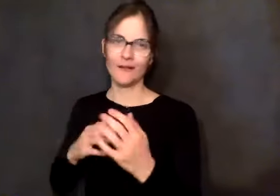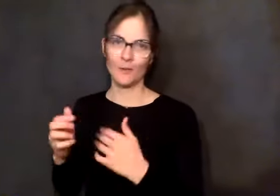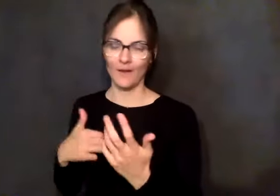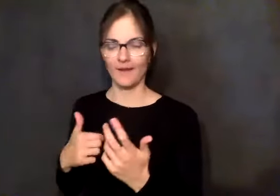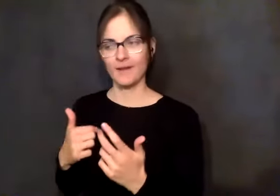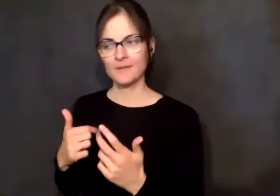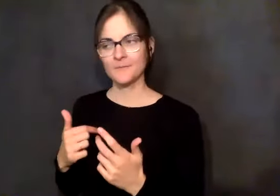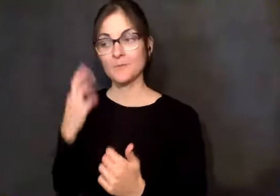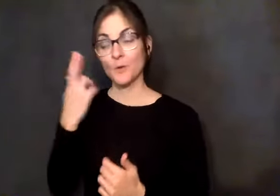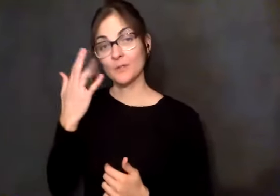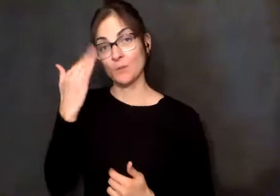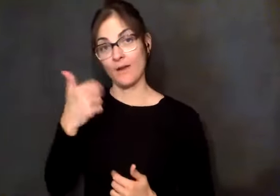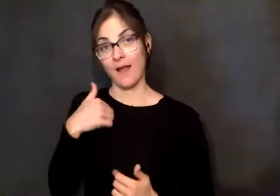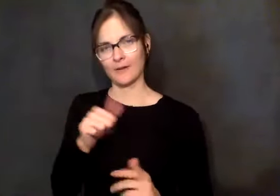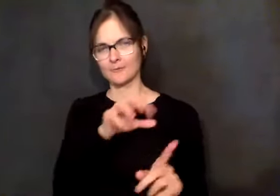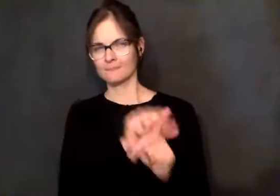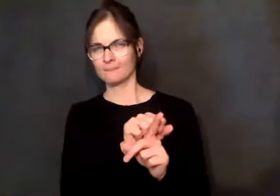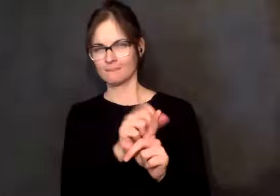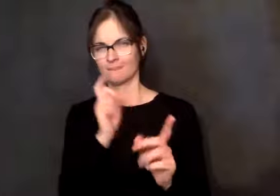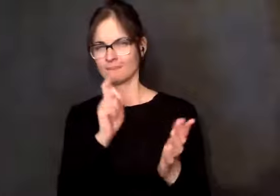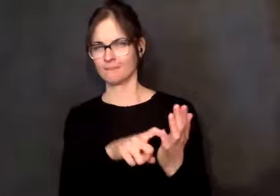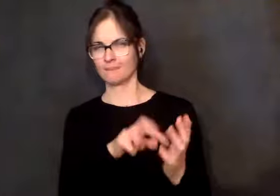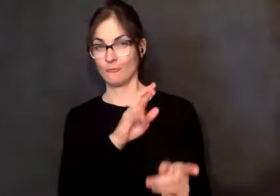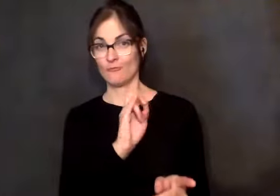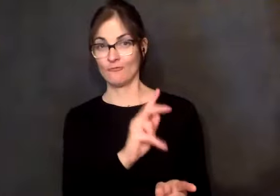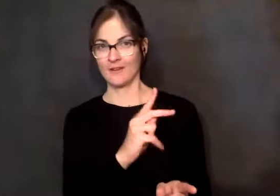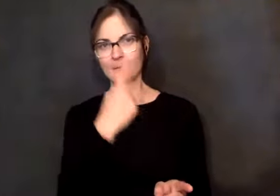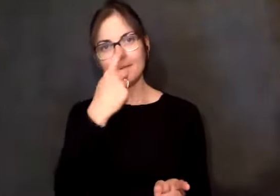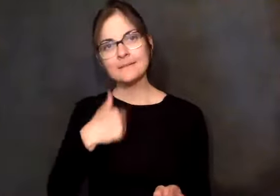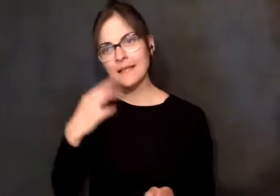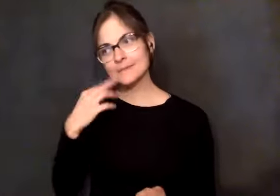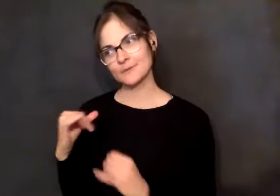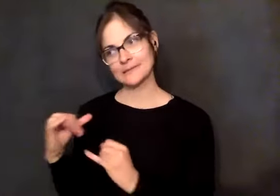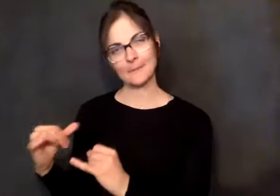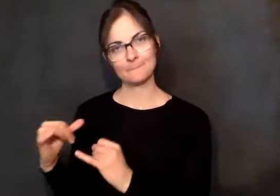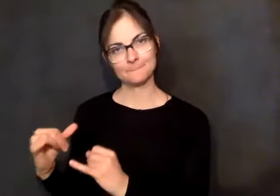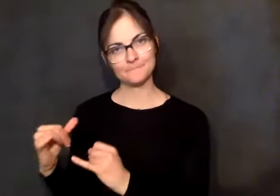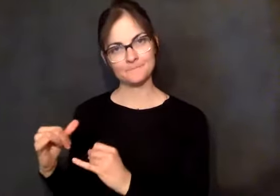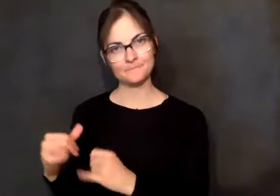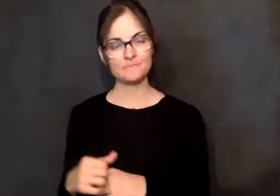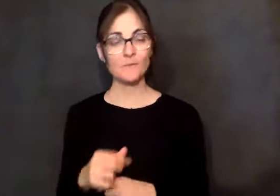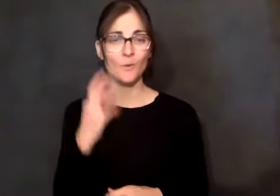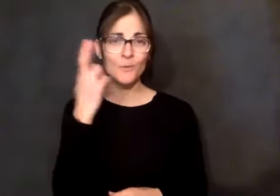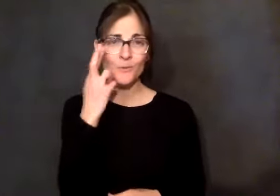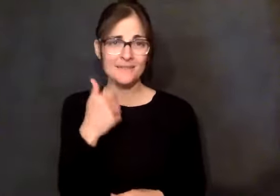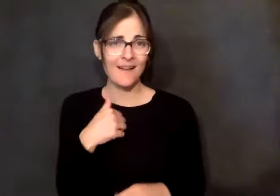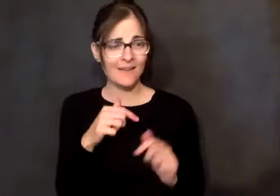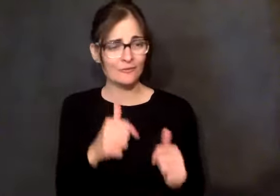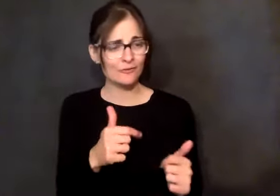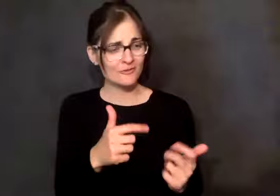Rick was to see a young guy grow up and become the man and the son to both his parents